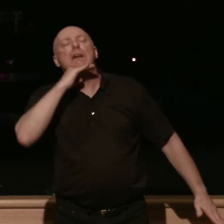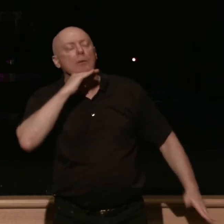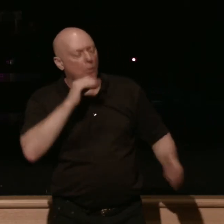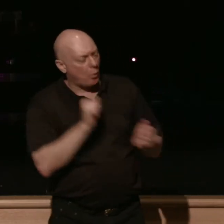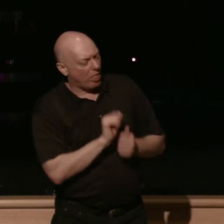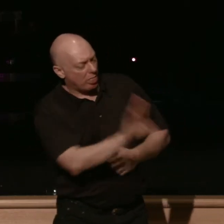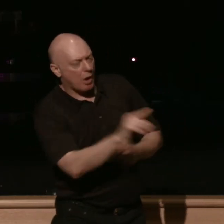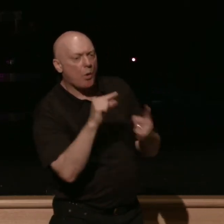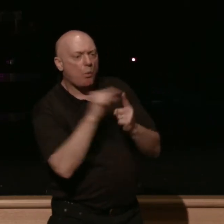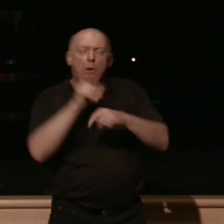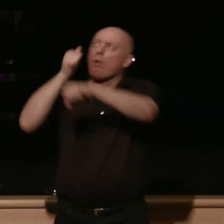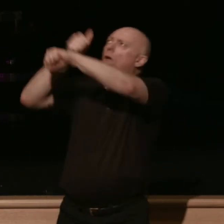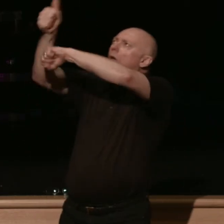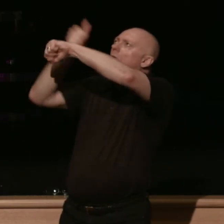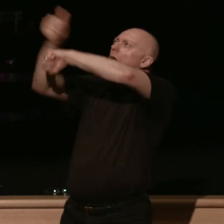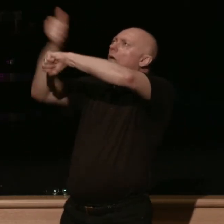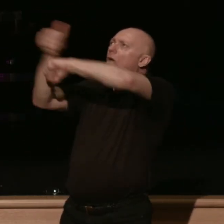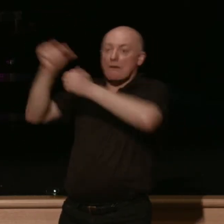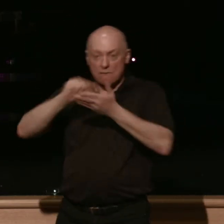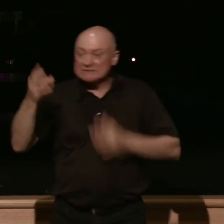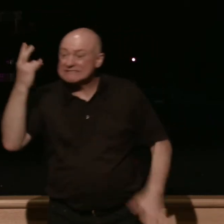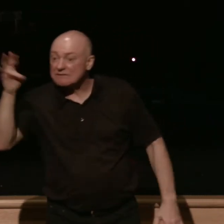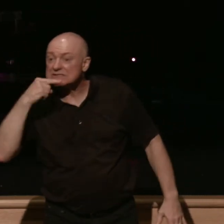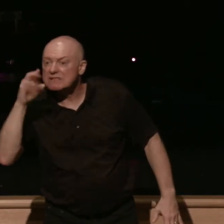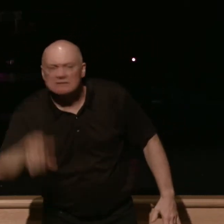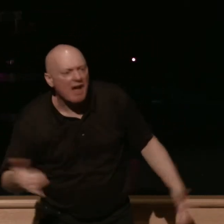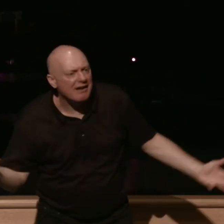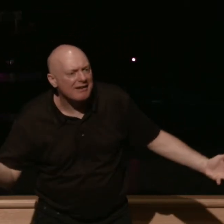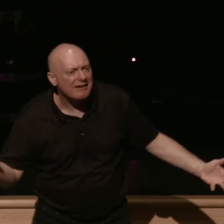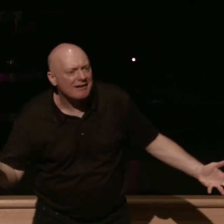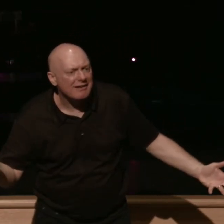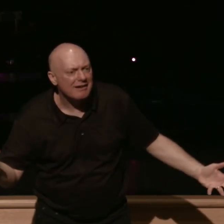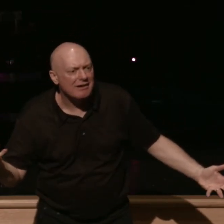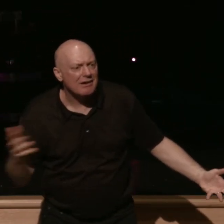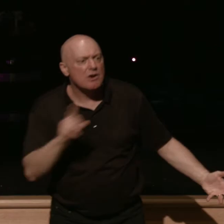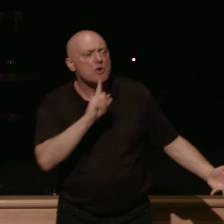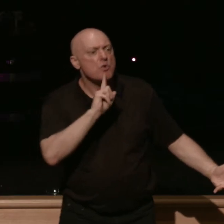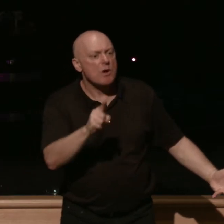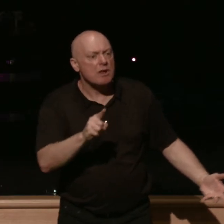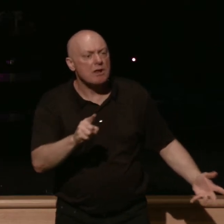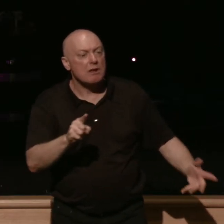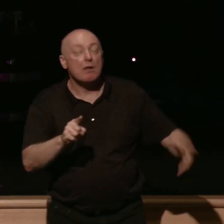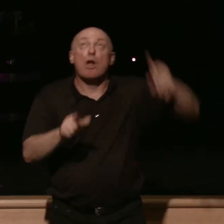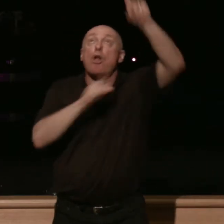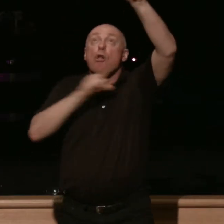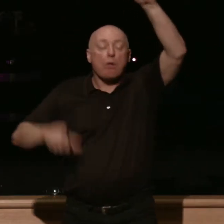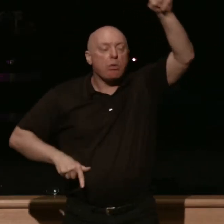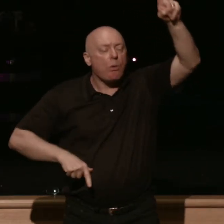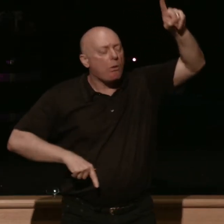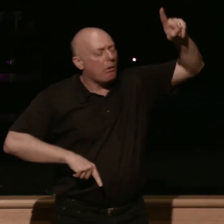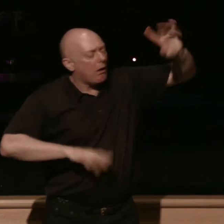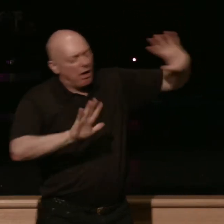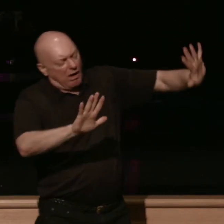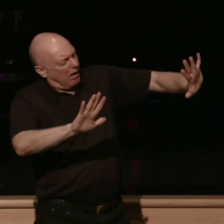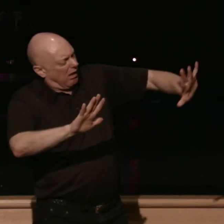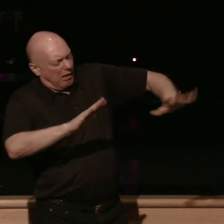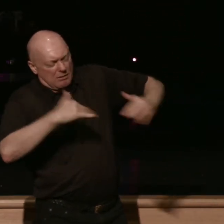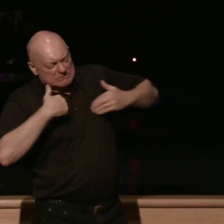says verse 17 you've literally caused the lord to be exhausted with you this is